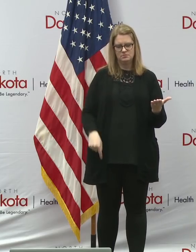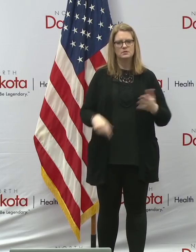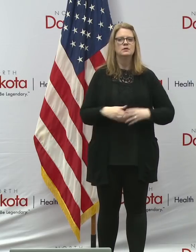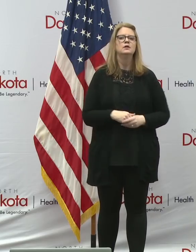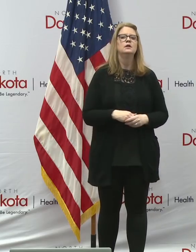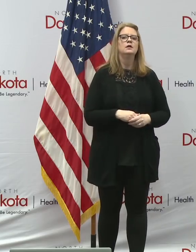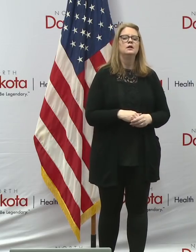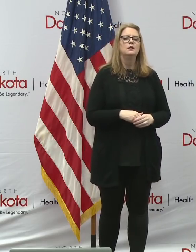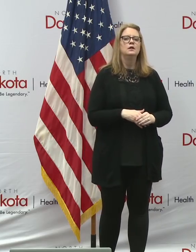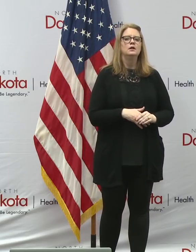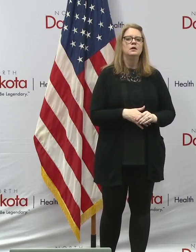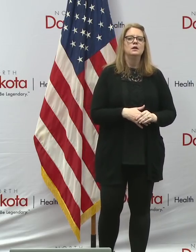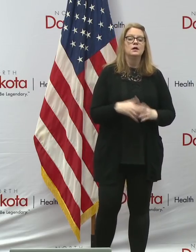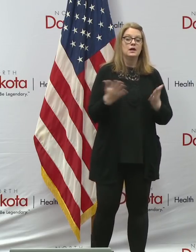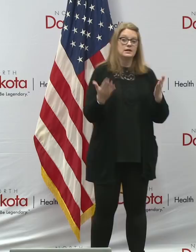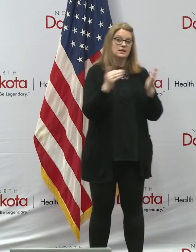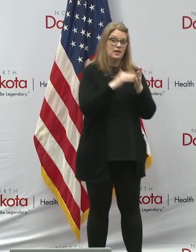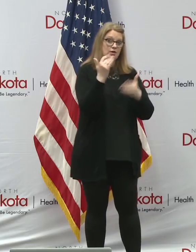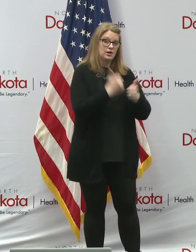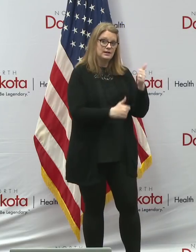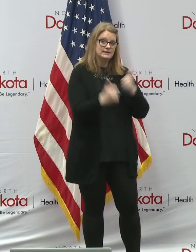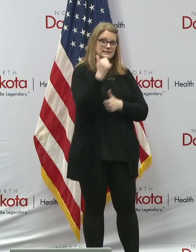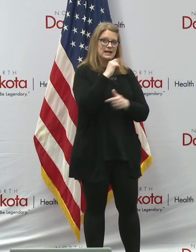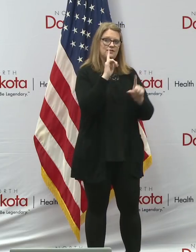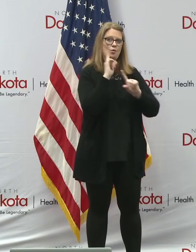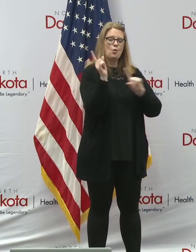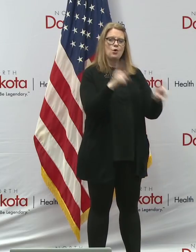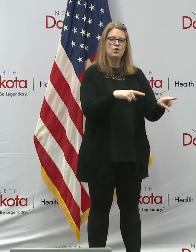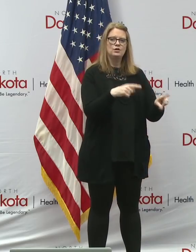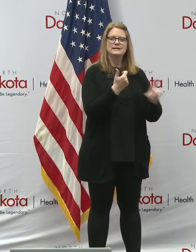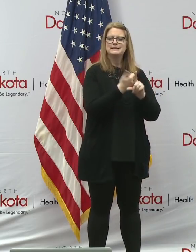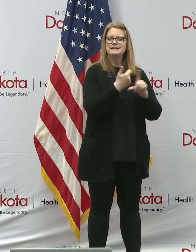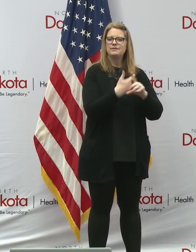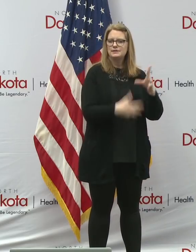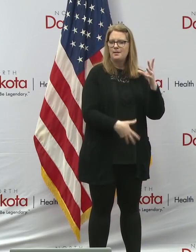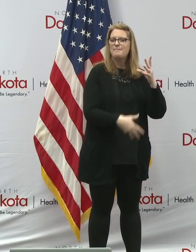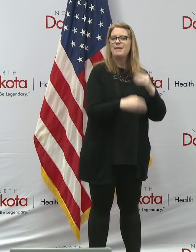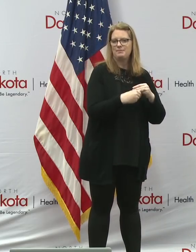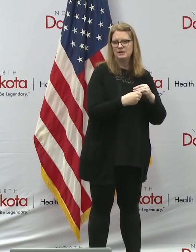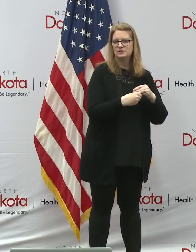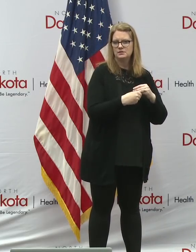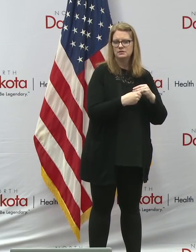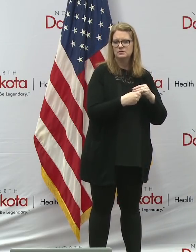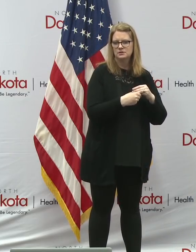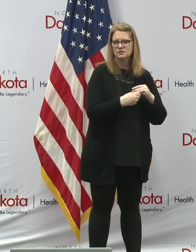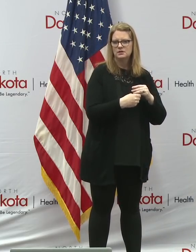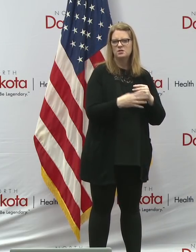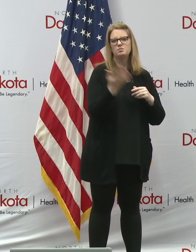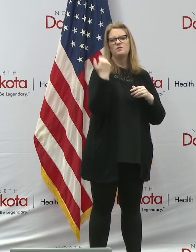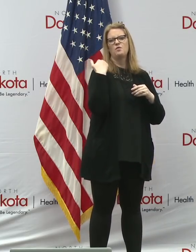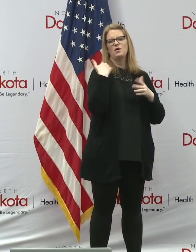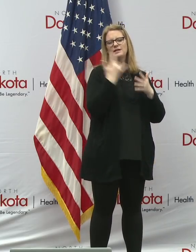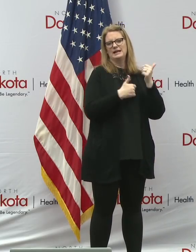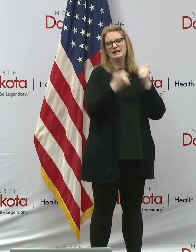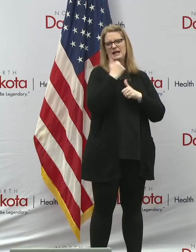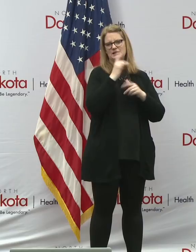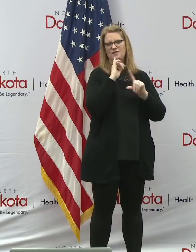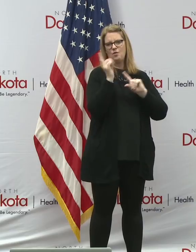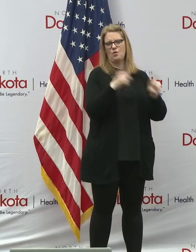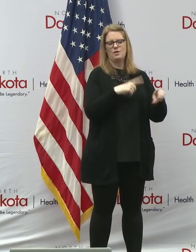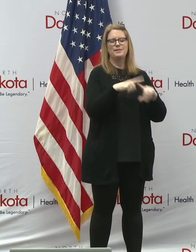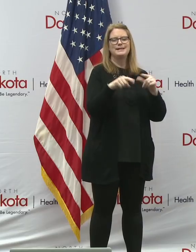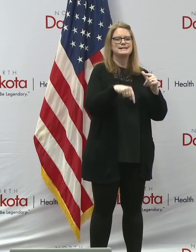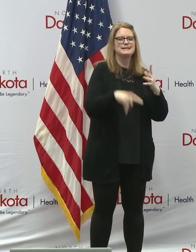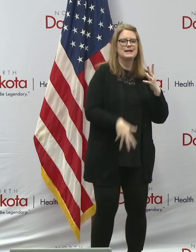We've got another executive order today. Uh, and this is an amendment to a prior executive order related to, uh, isolation and